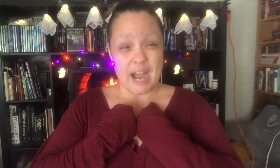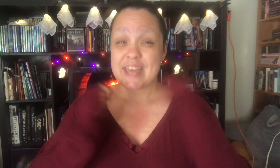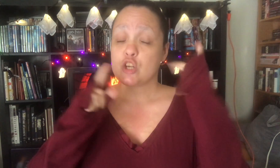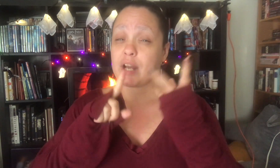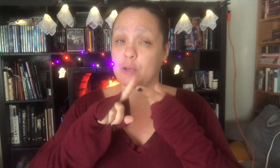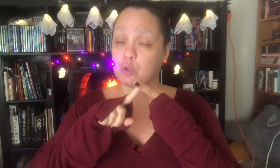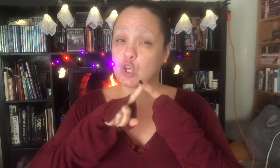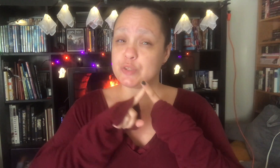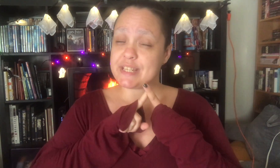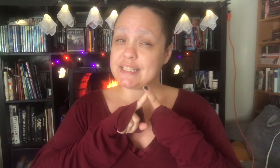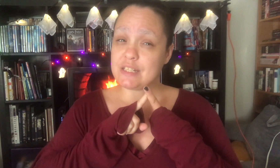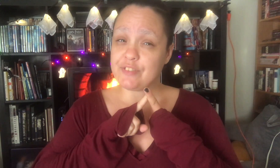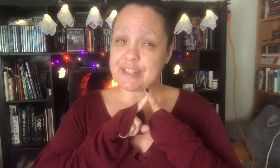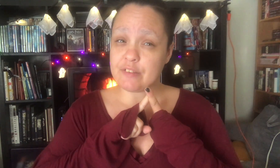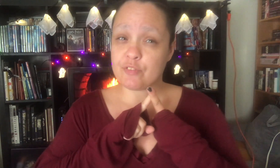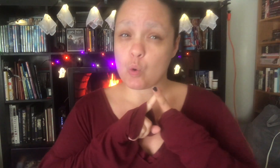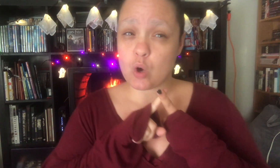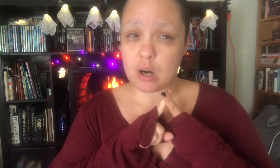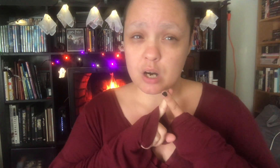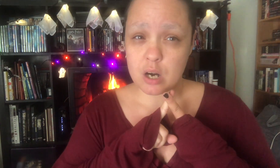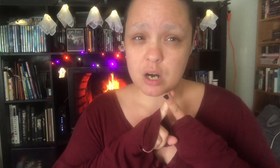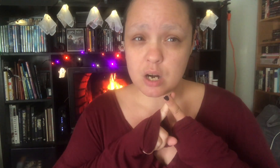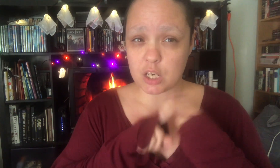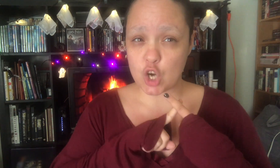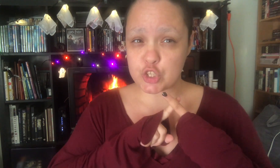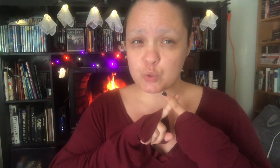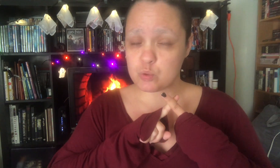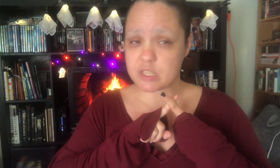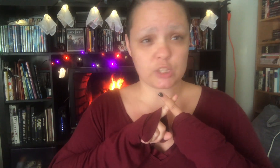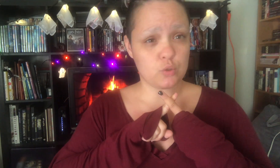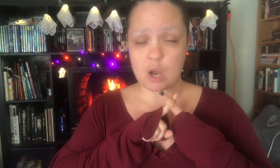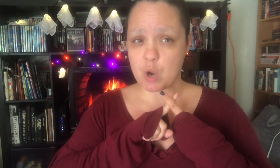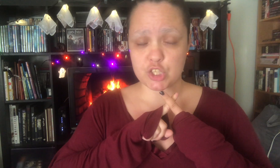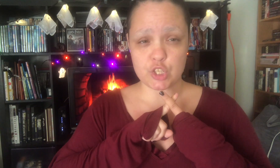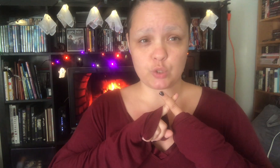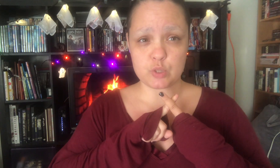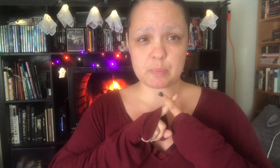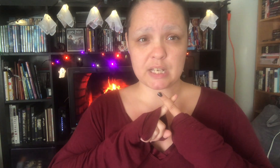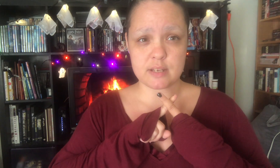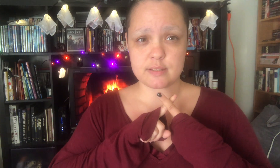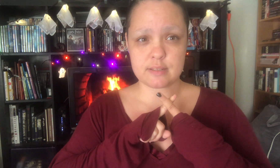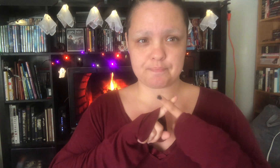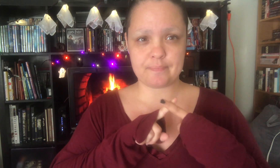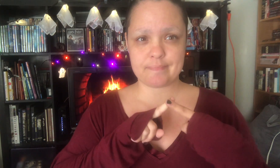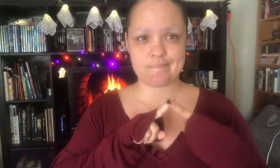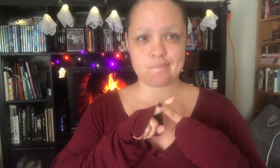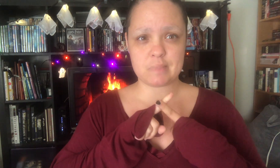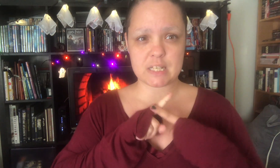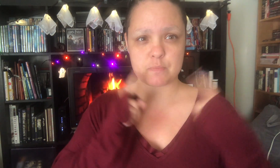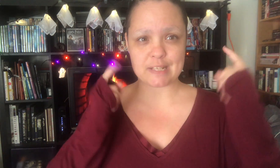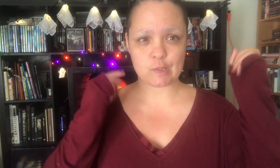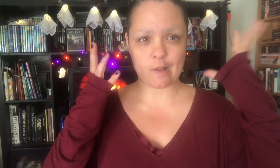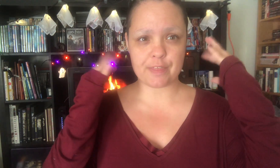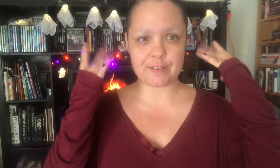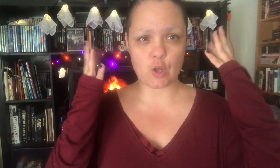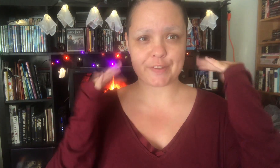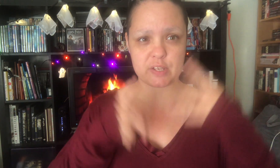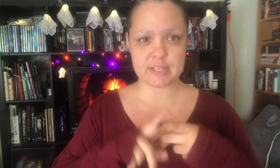Either I will go to the TV for cartoons. I do not watch the news because, because mental health and all of that